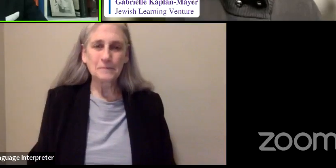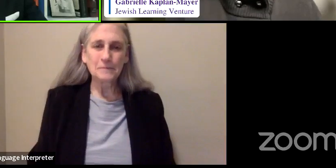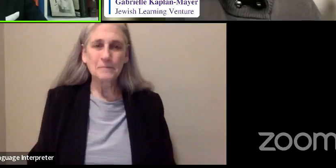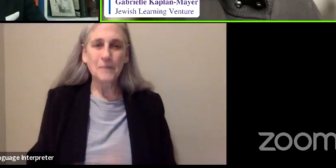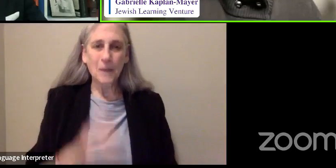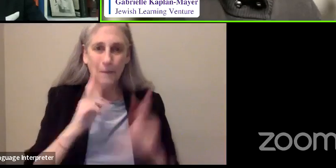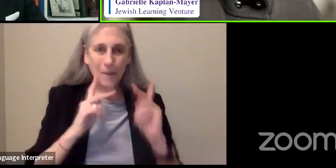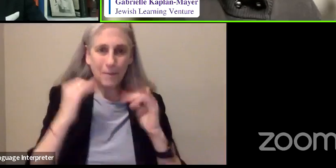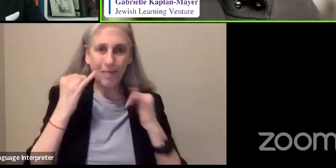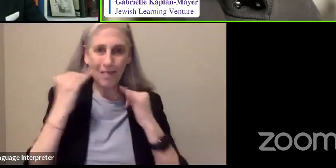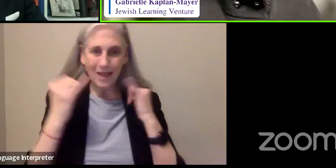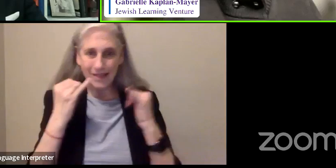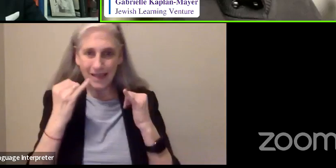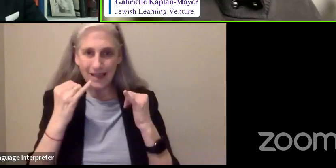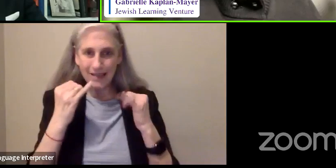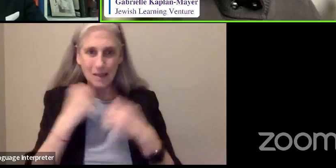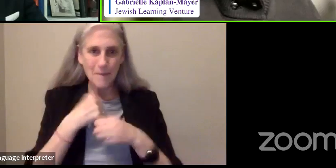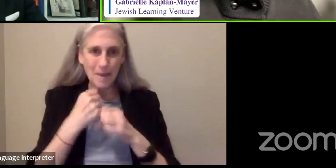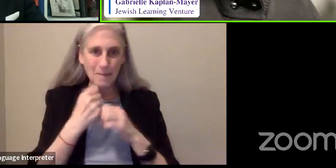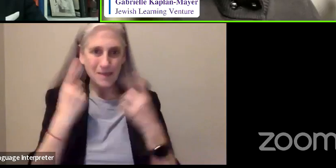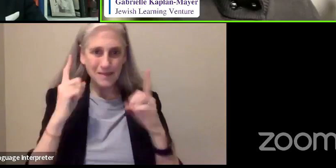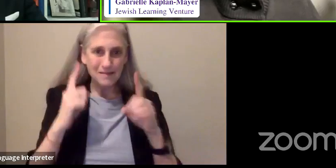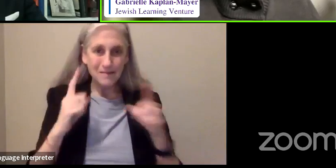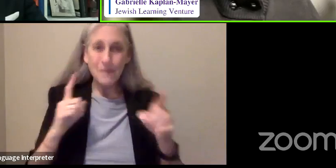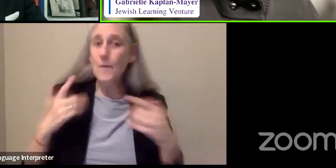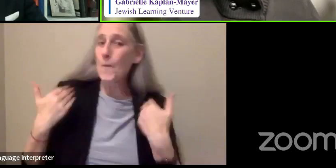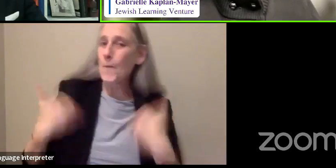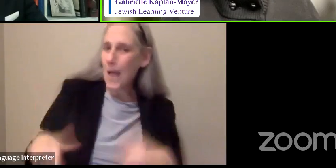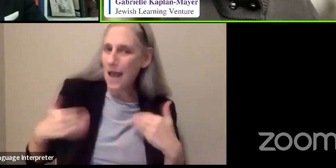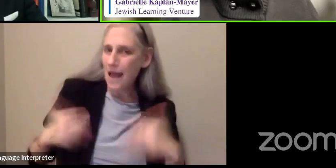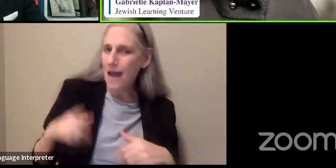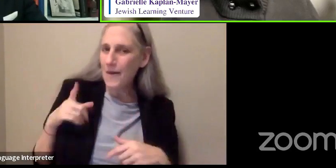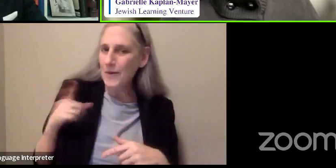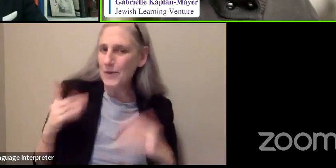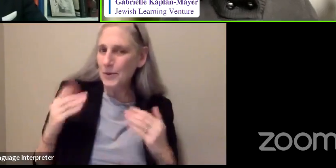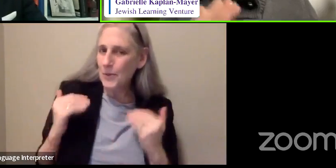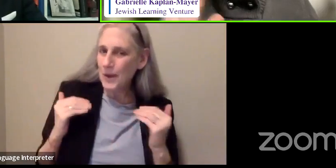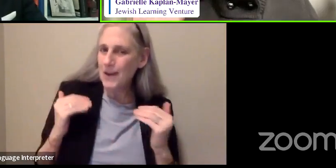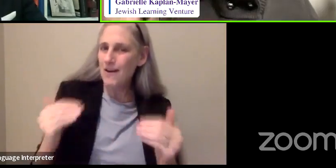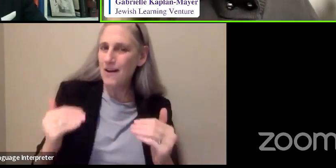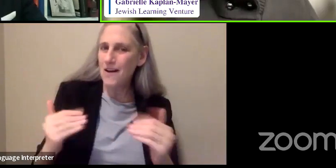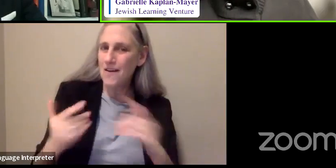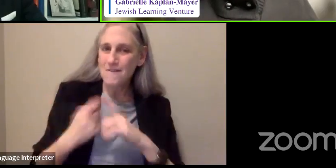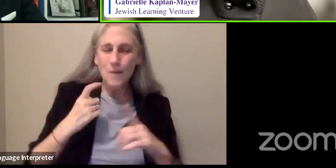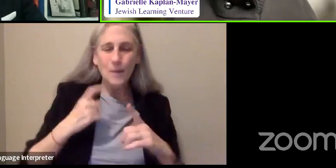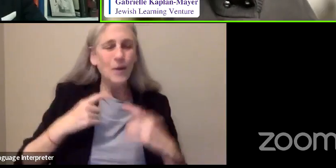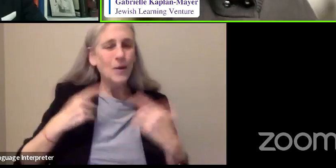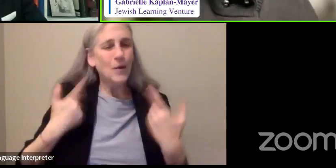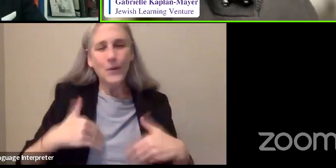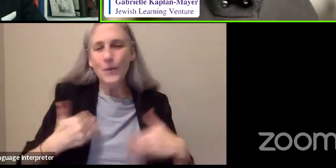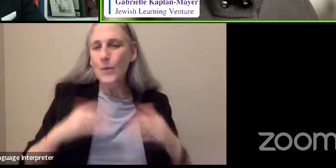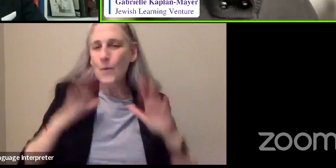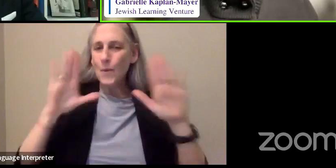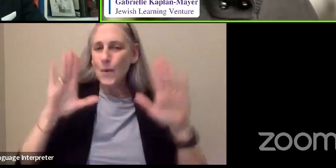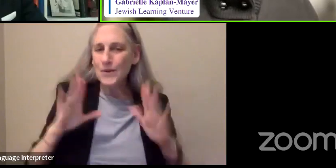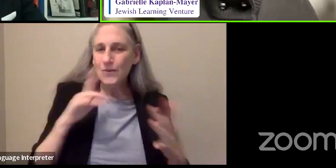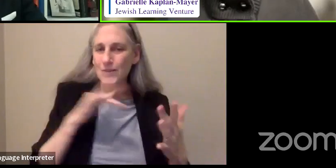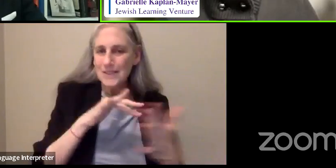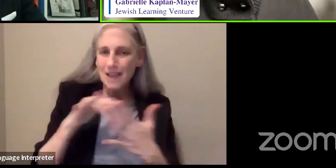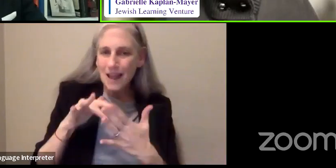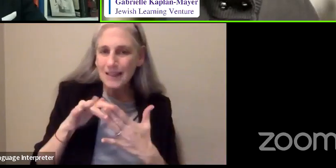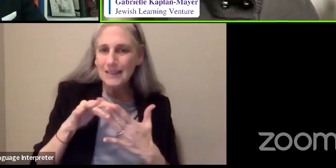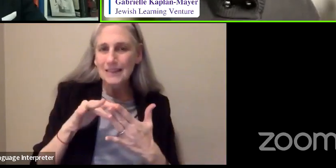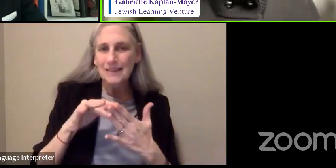Well, well, you went on from your incredible studies and academic